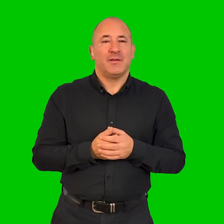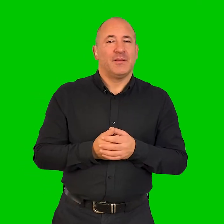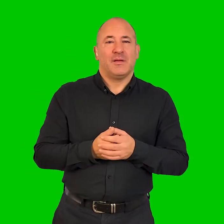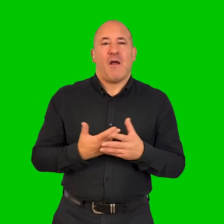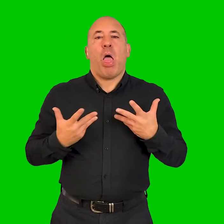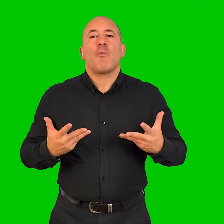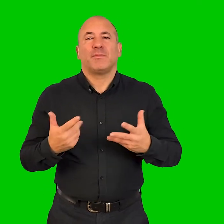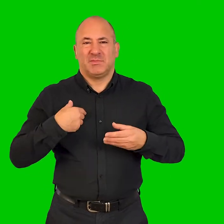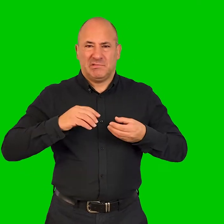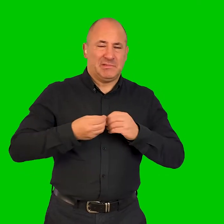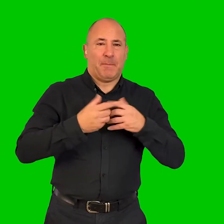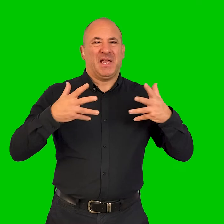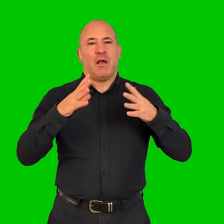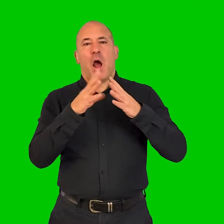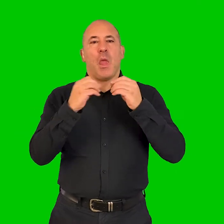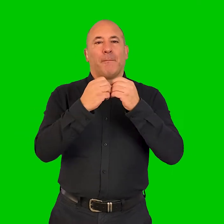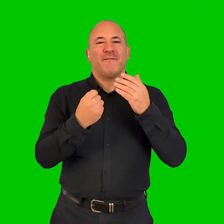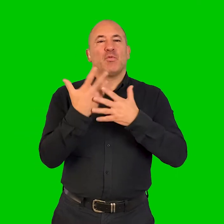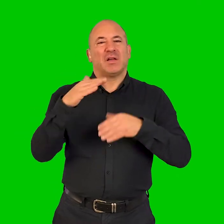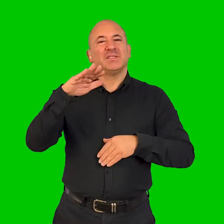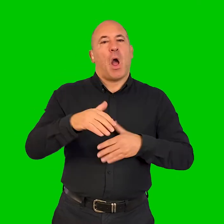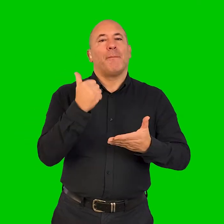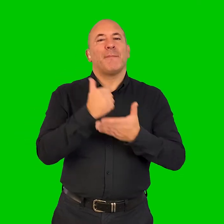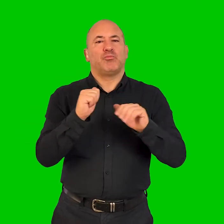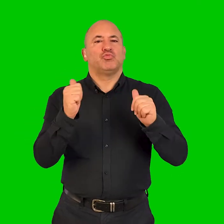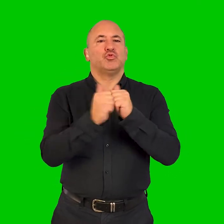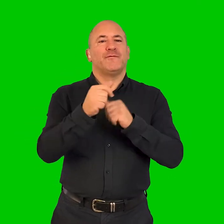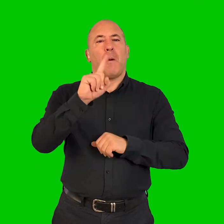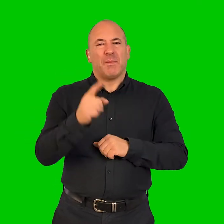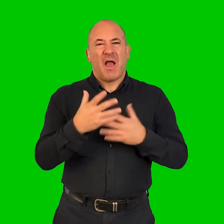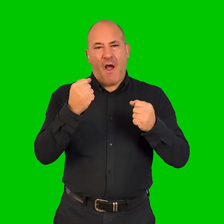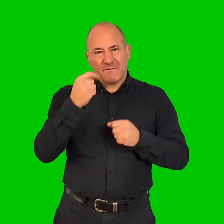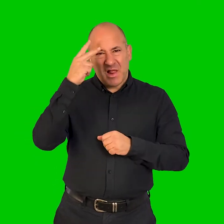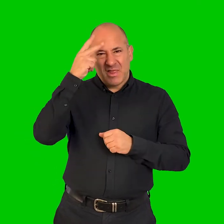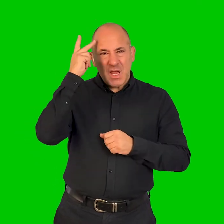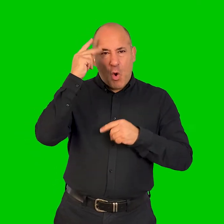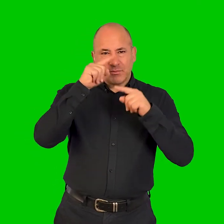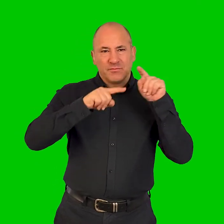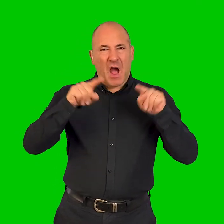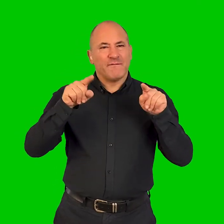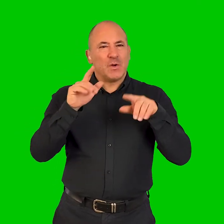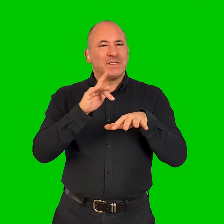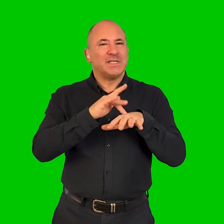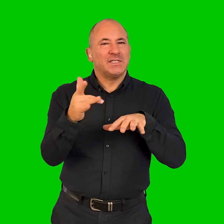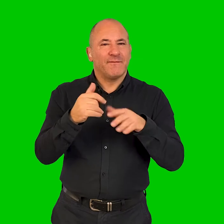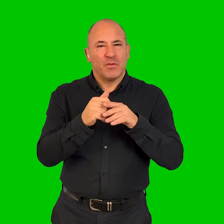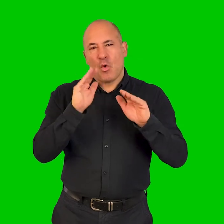and the moment I'm putting together a big club event at the South Bank for people who suffer from, like,